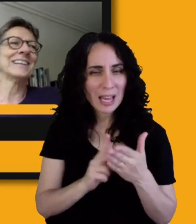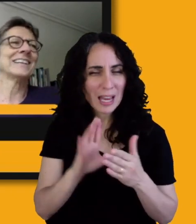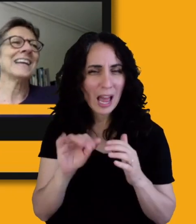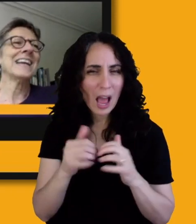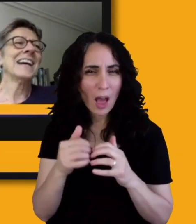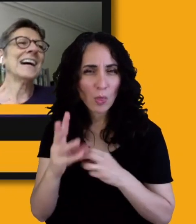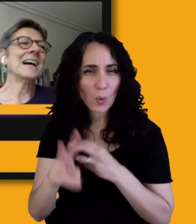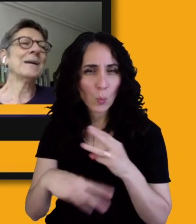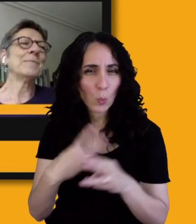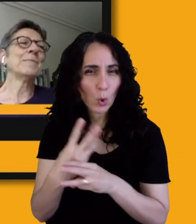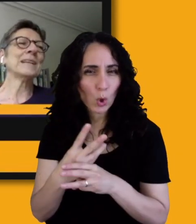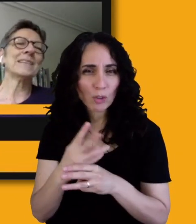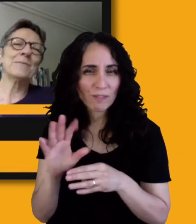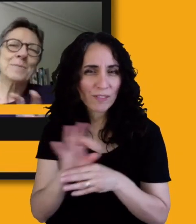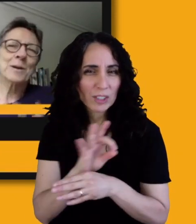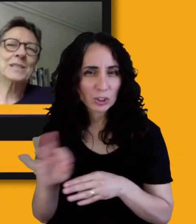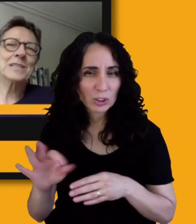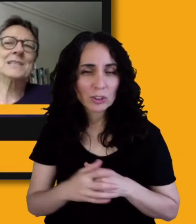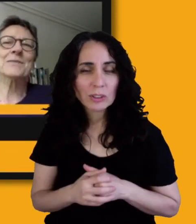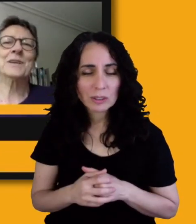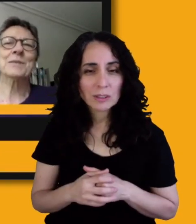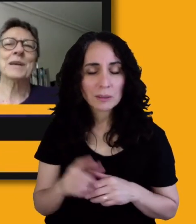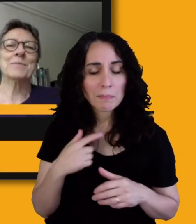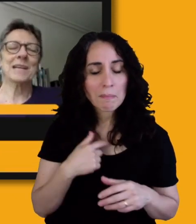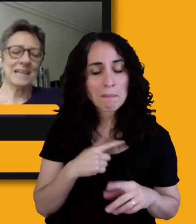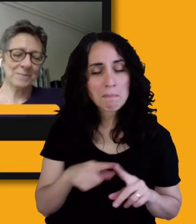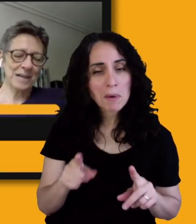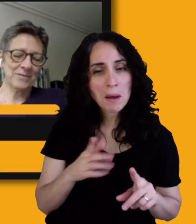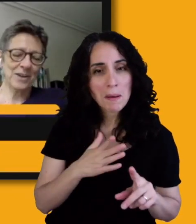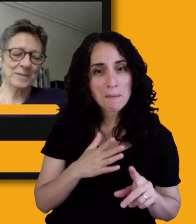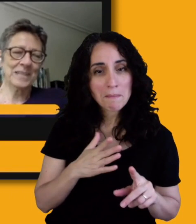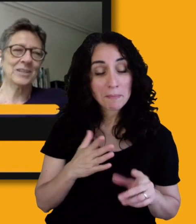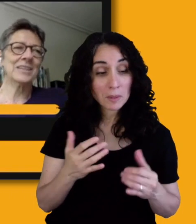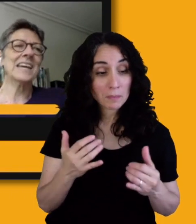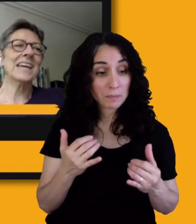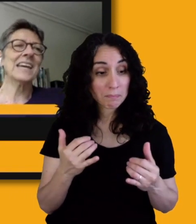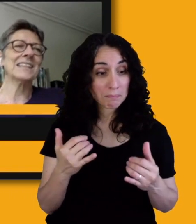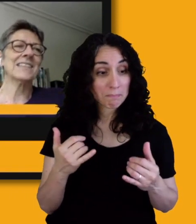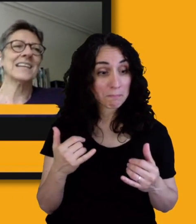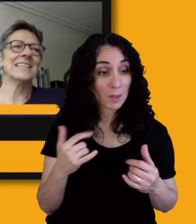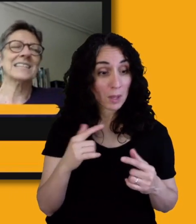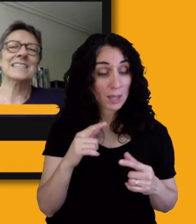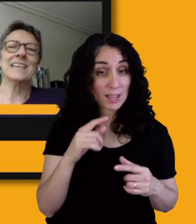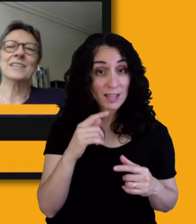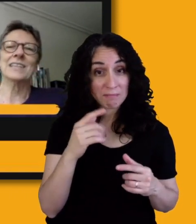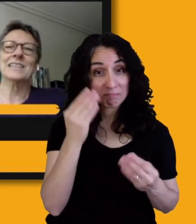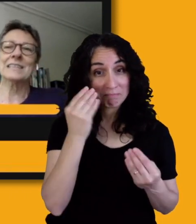but what's specific about my involvement here today is that in the 1970s,